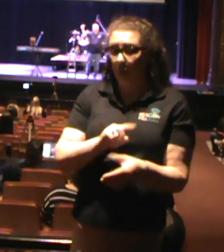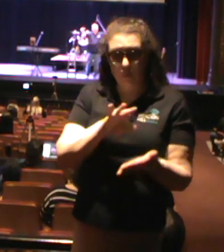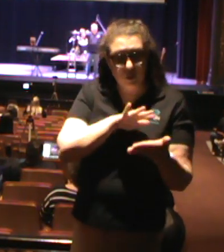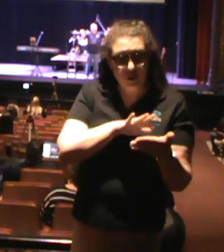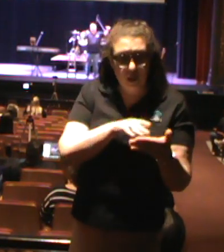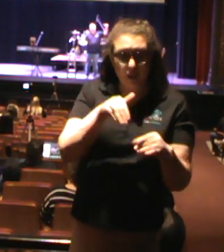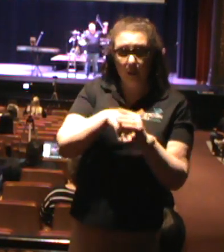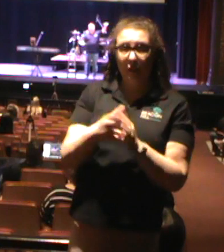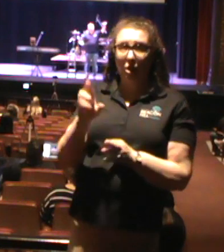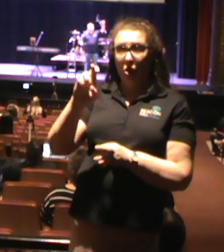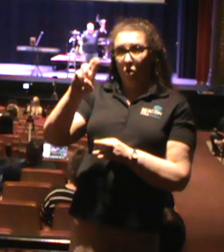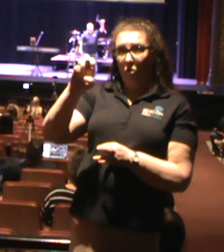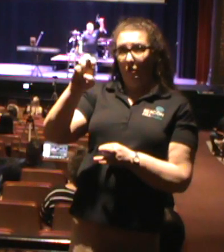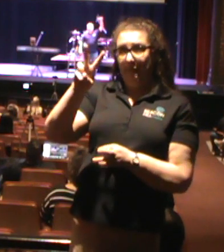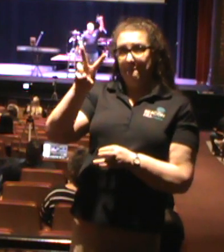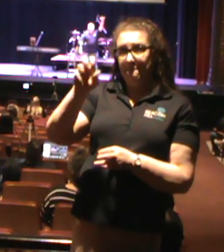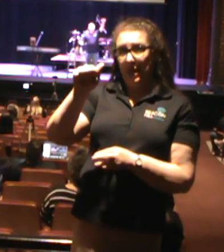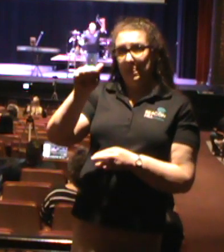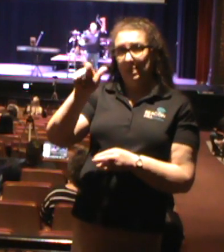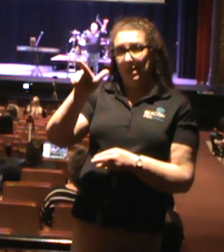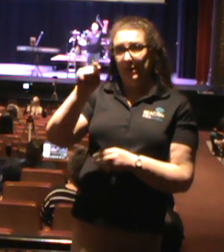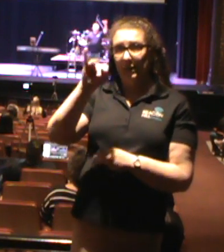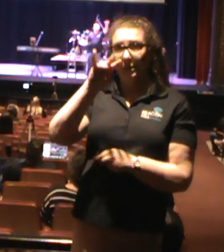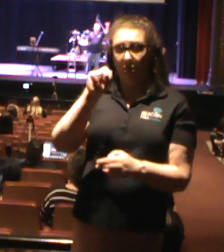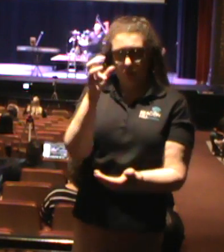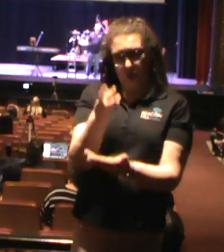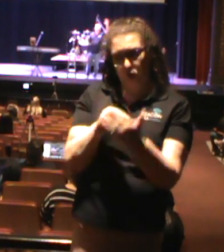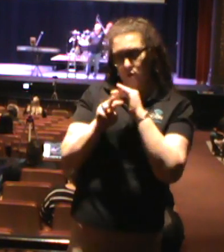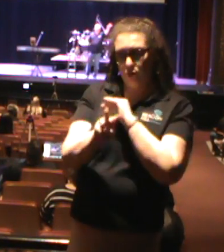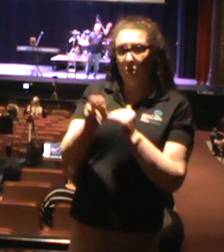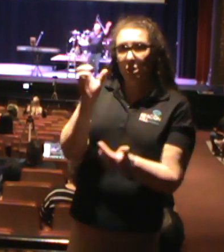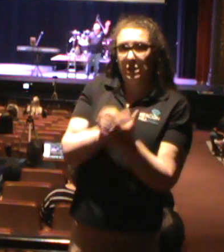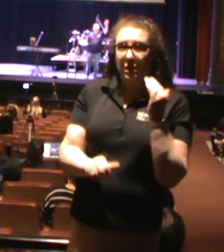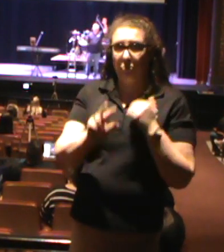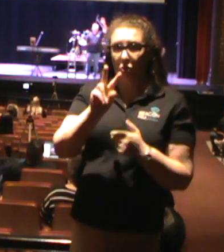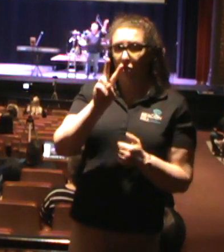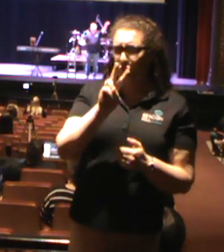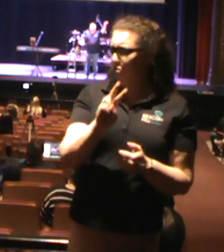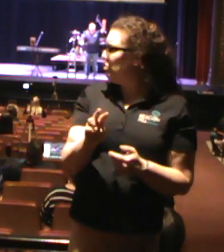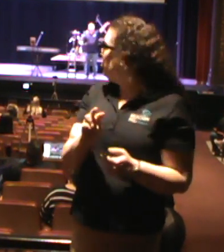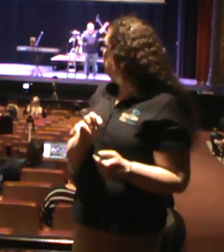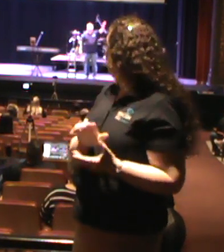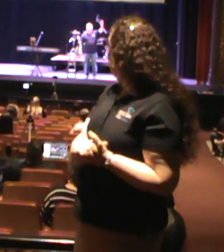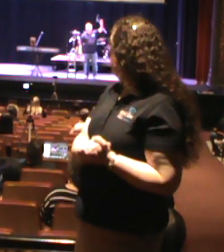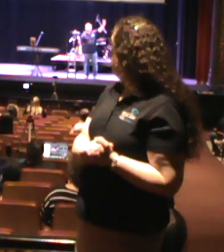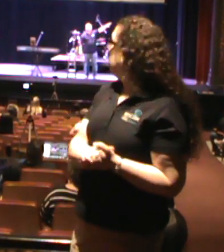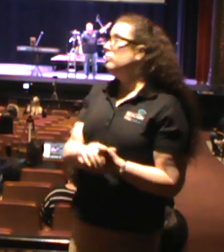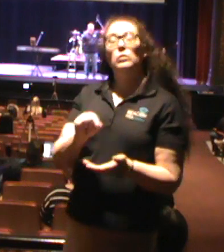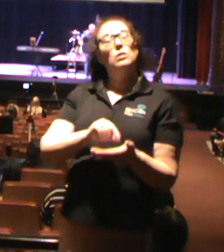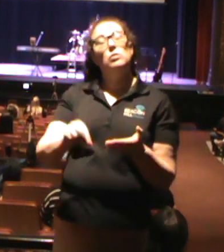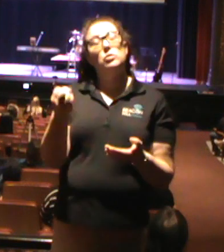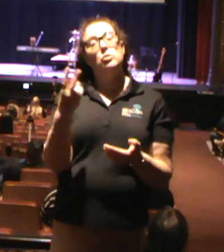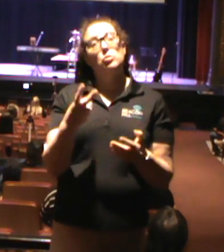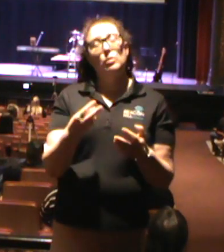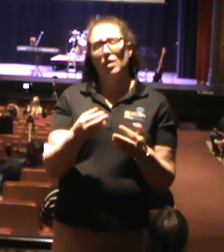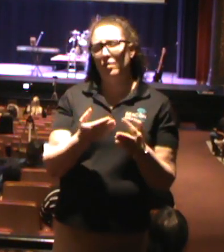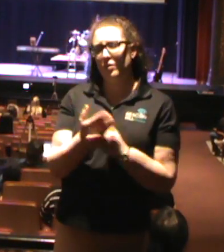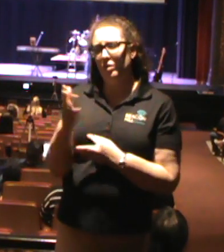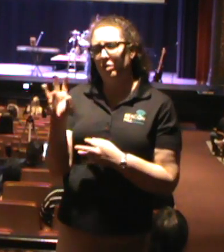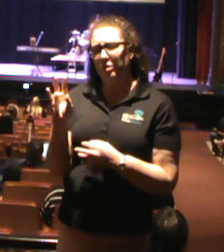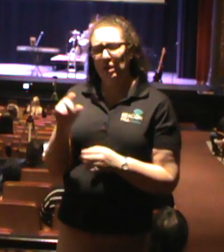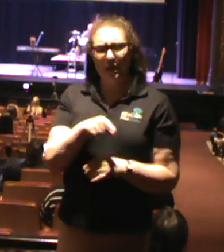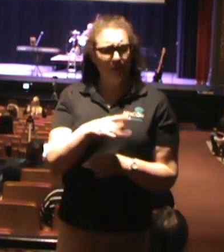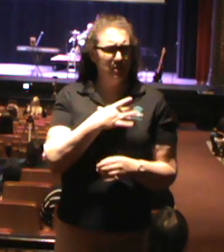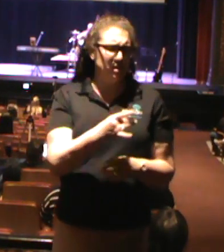3. This church is located roughly 65 miles north of the Church of Smyrna that we studied last week.